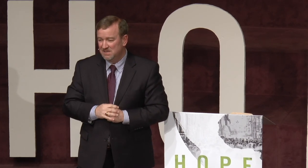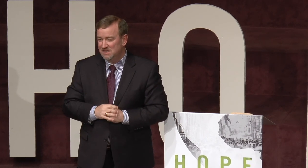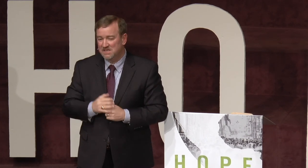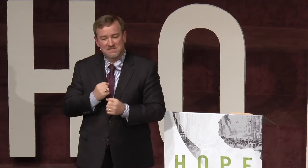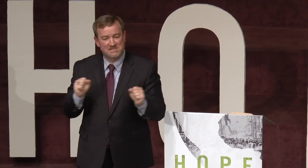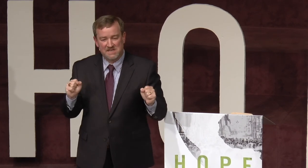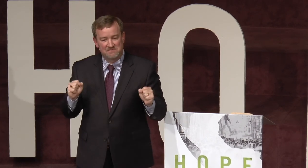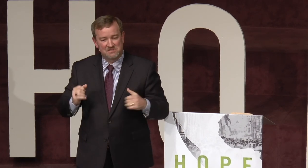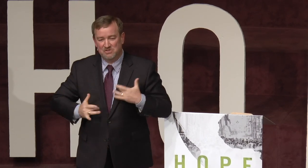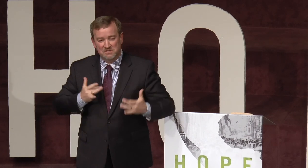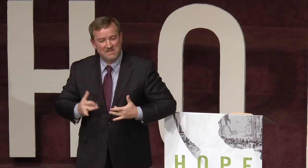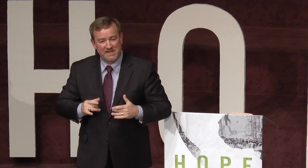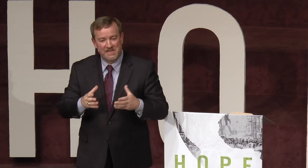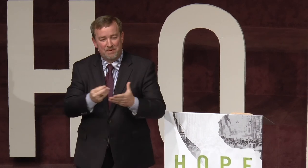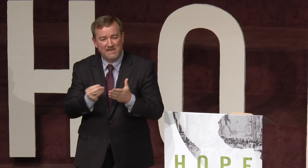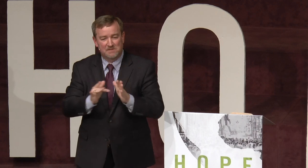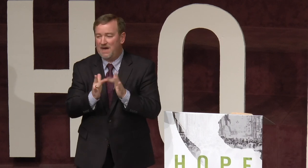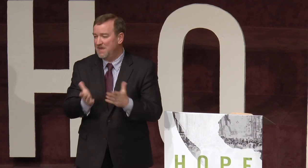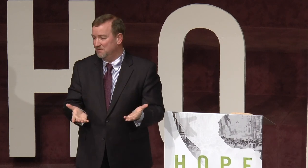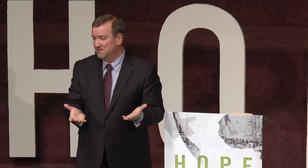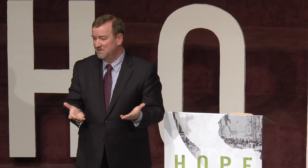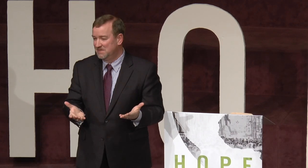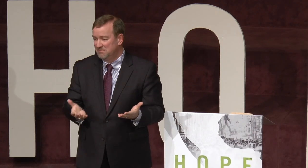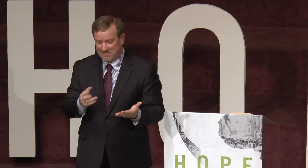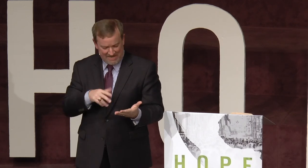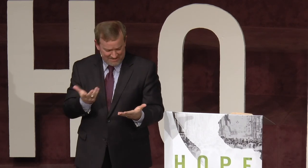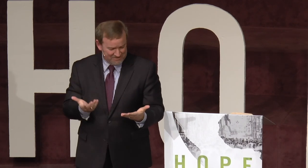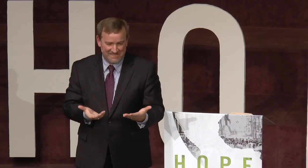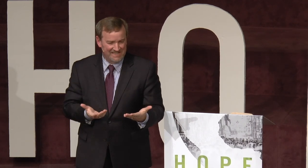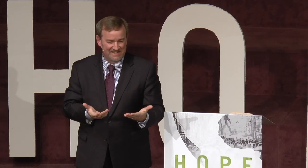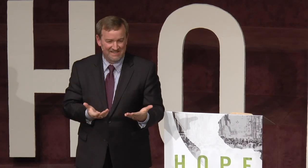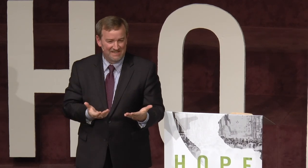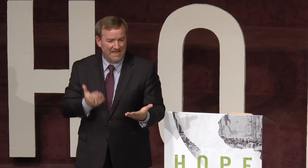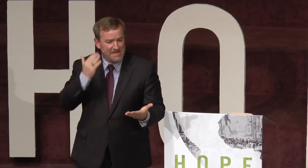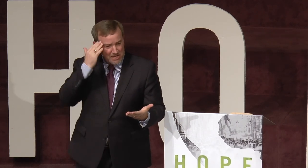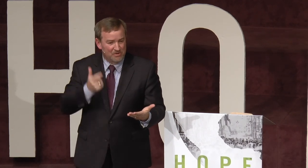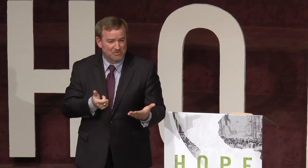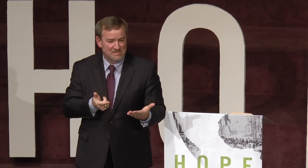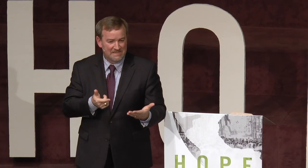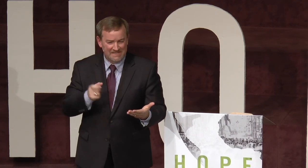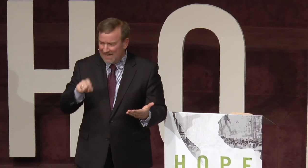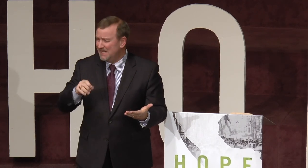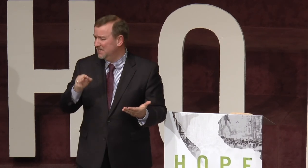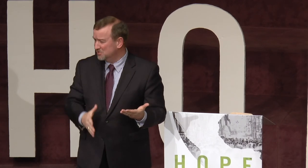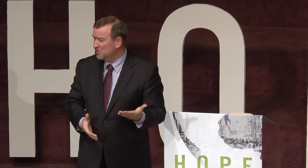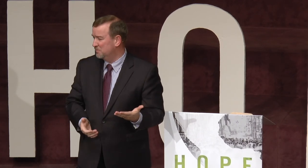He gets saved. He's so excited. He buys a Bible. But he can't understand it. And he knows, I need an interpreter.